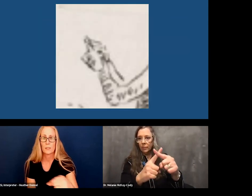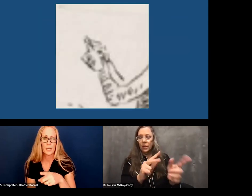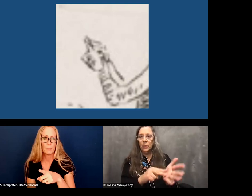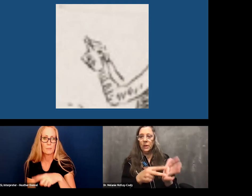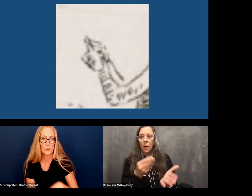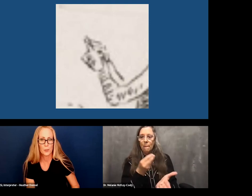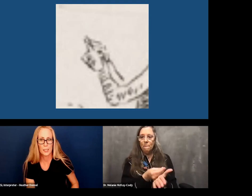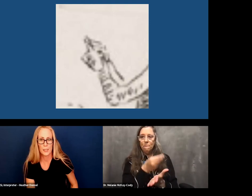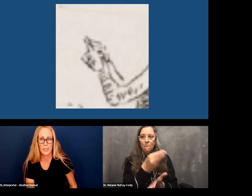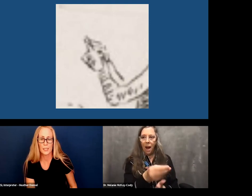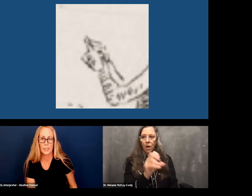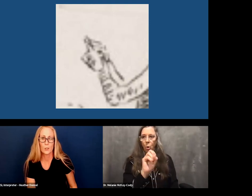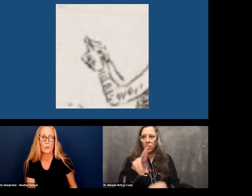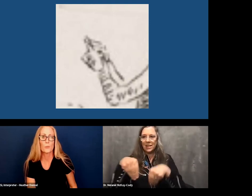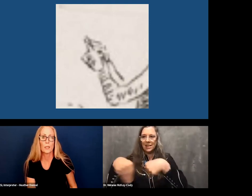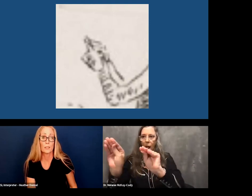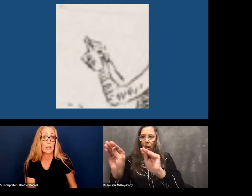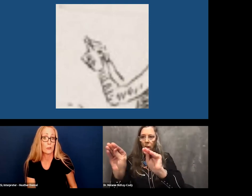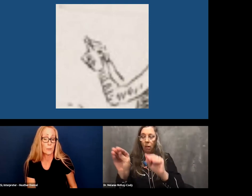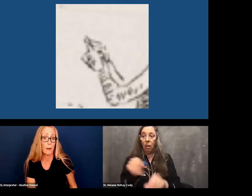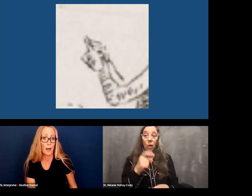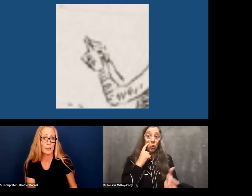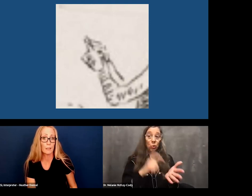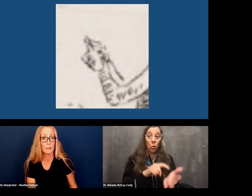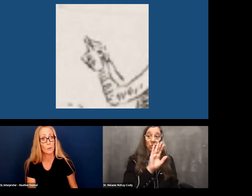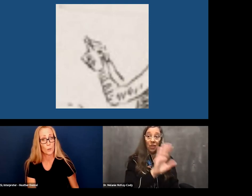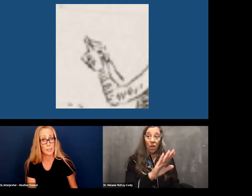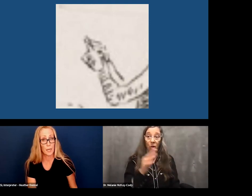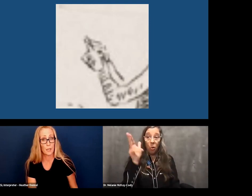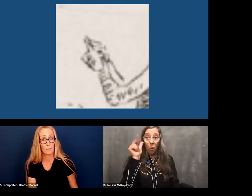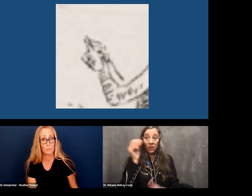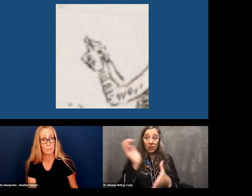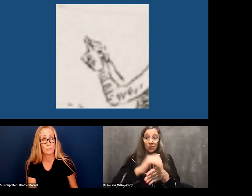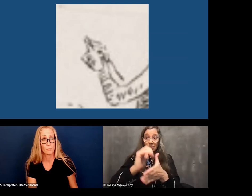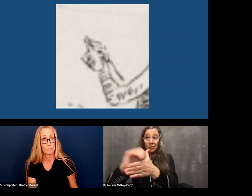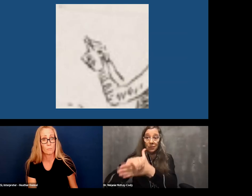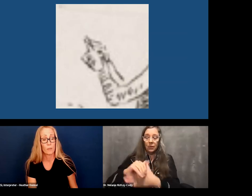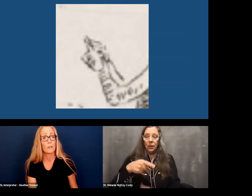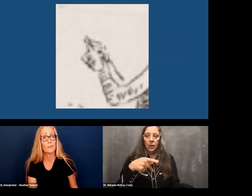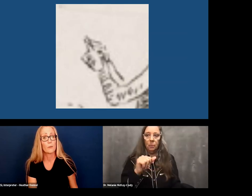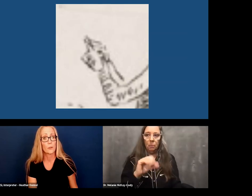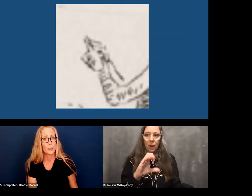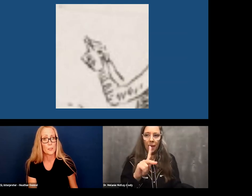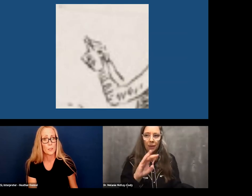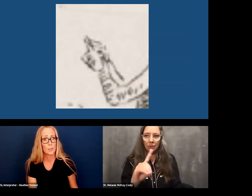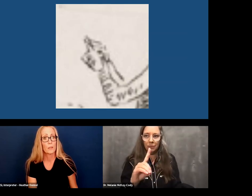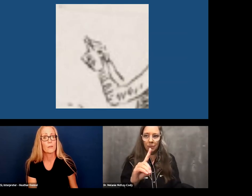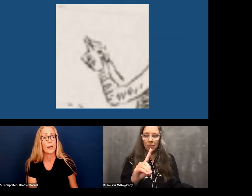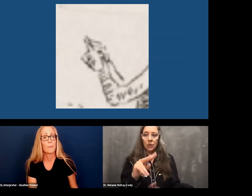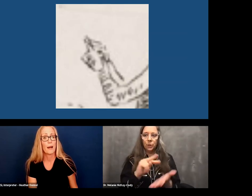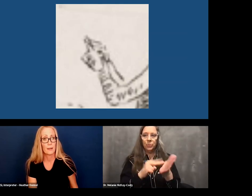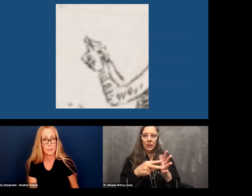The sign being produced is this, which means either to buy or to sell. But if you notice,